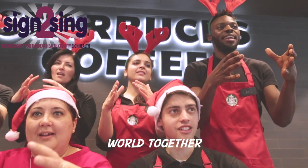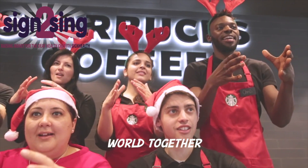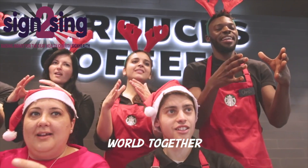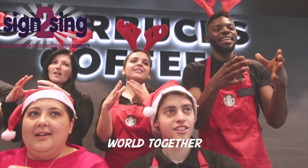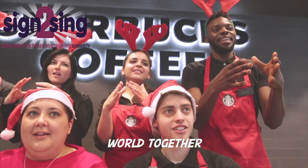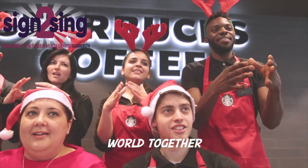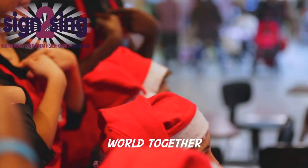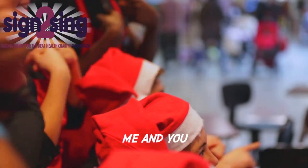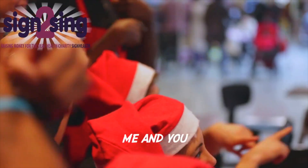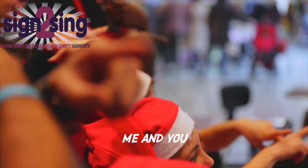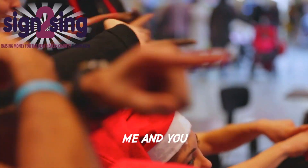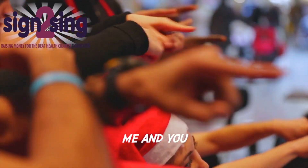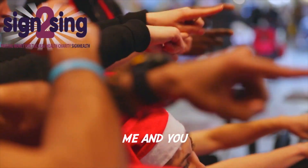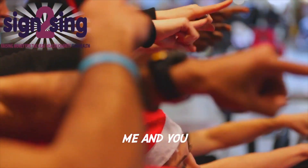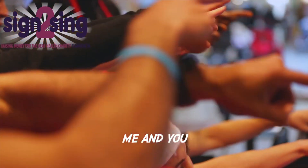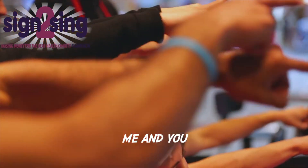Me and you